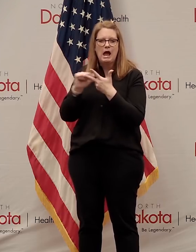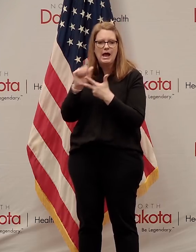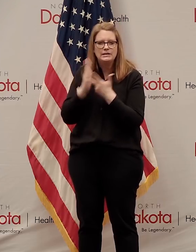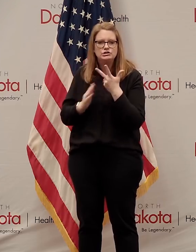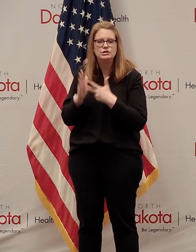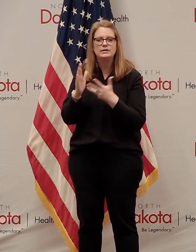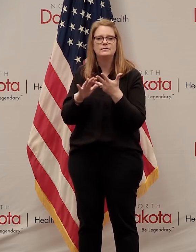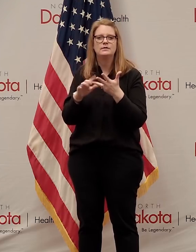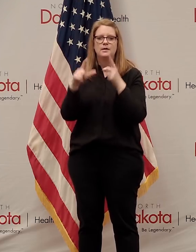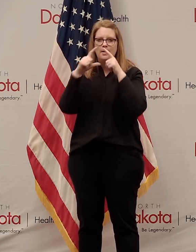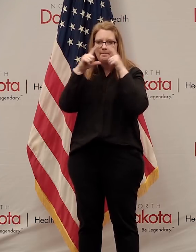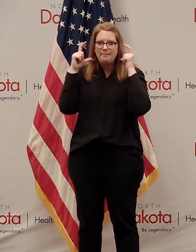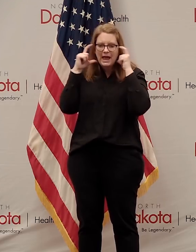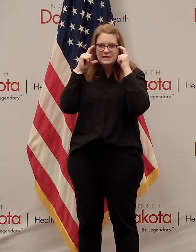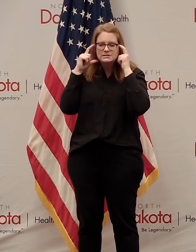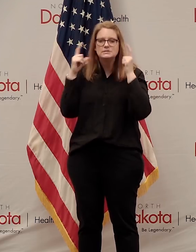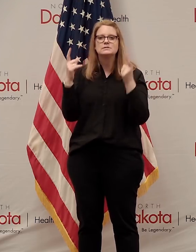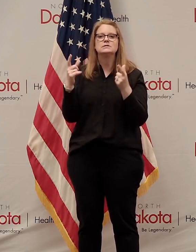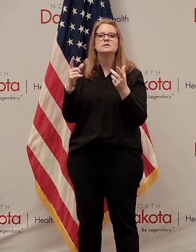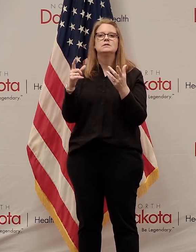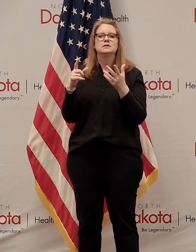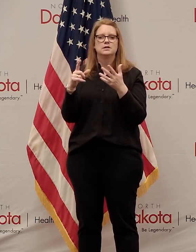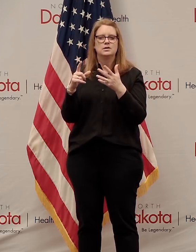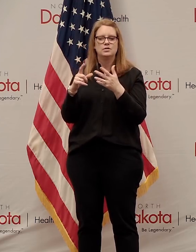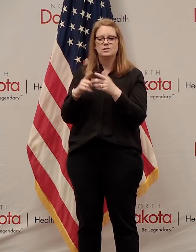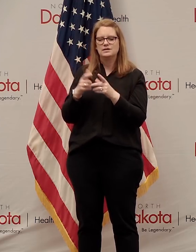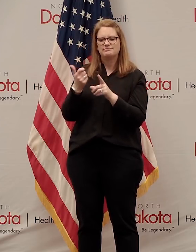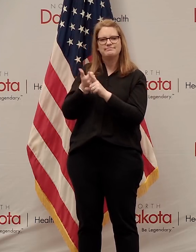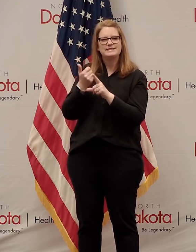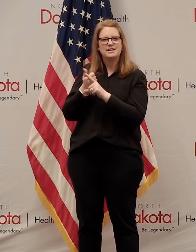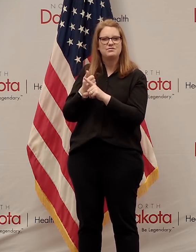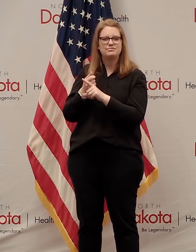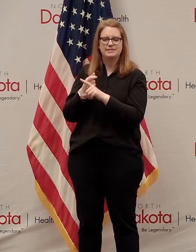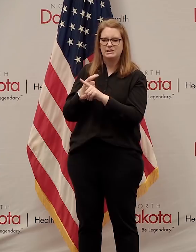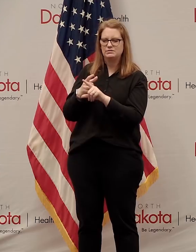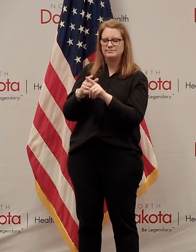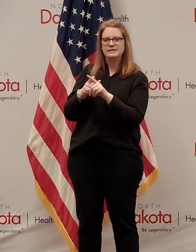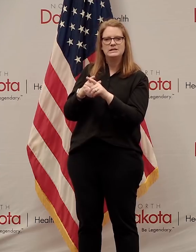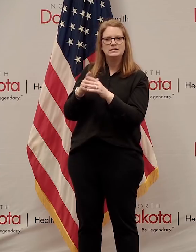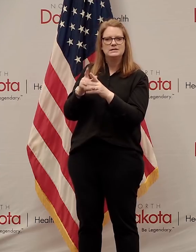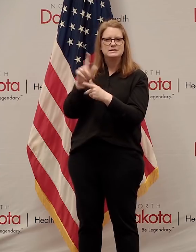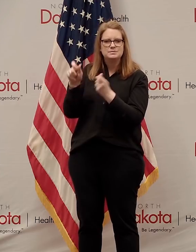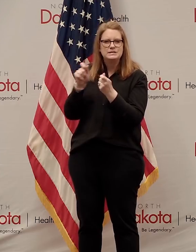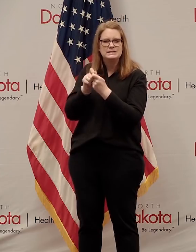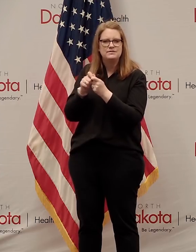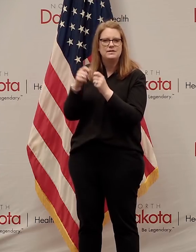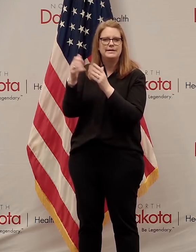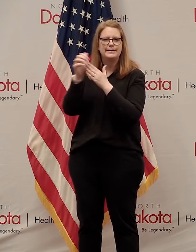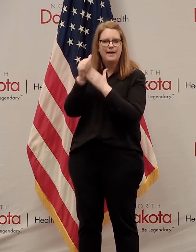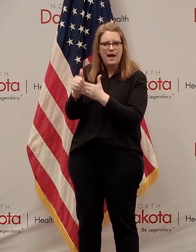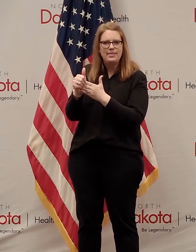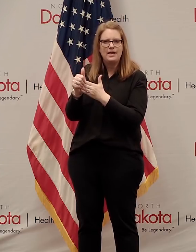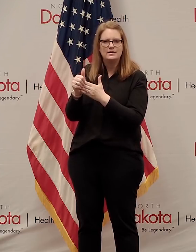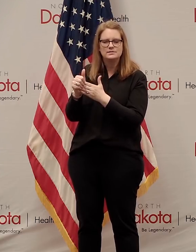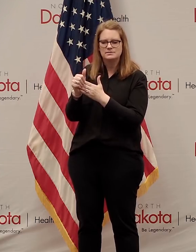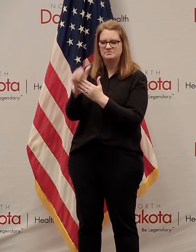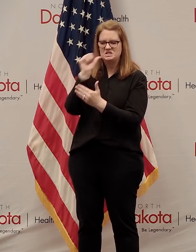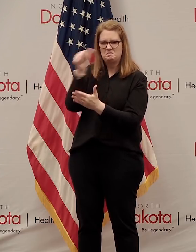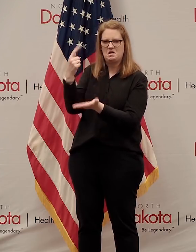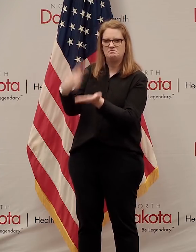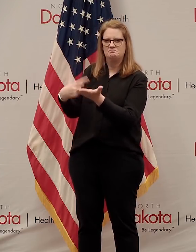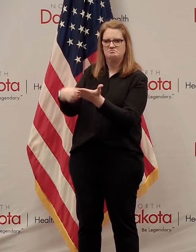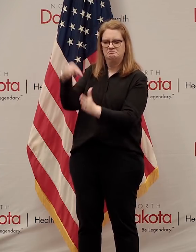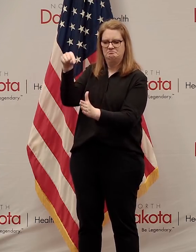masks, et cetera, that will vary by business or industry. And we'll talk more about what those guidelines will be tomorrow at tomorrow's